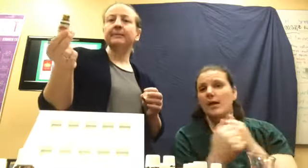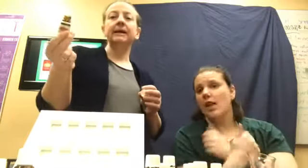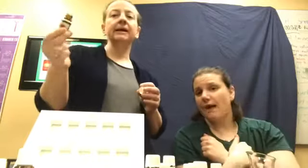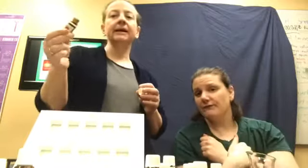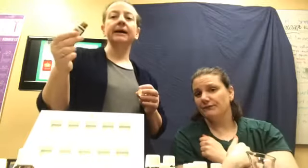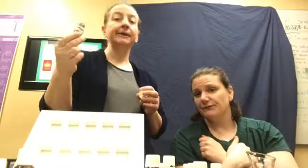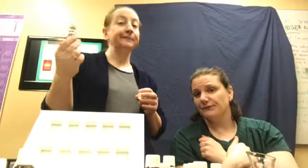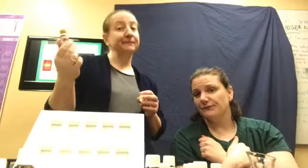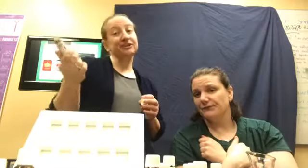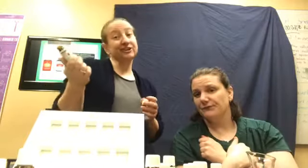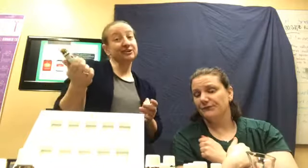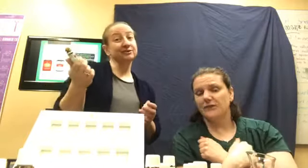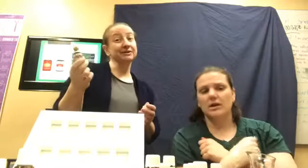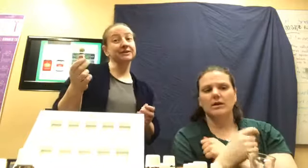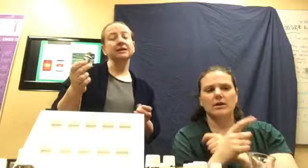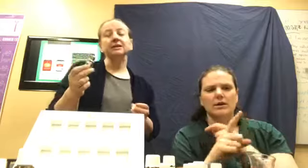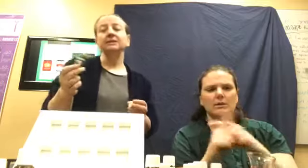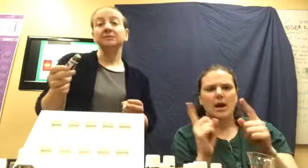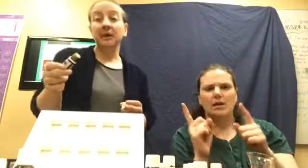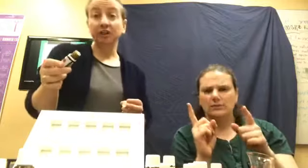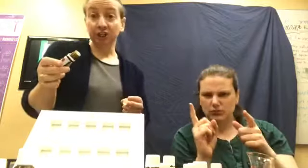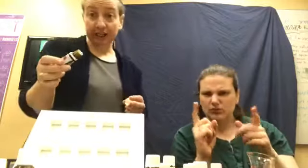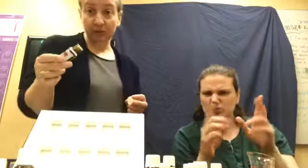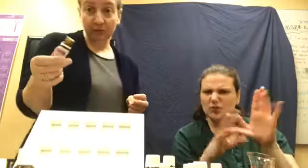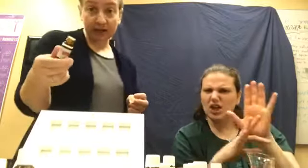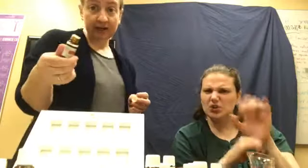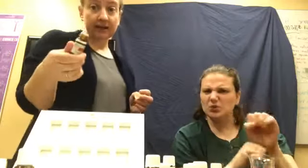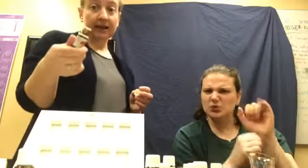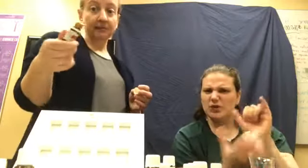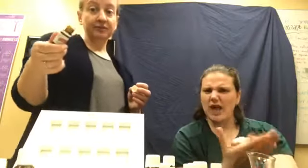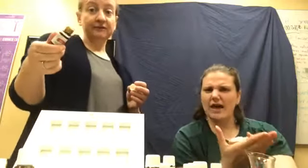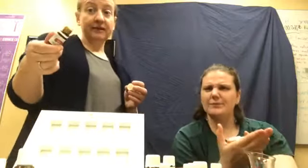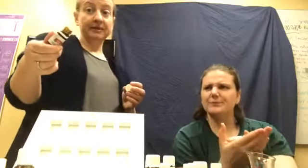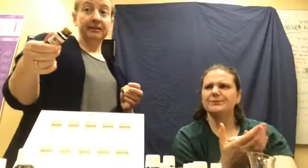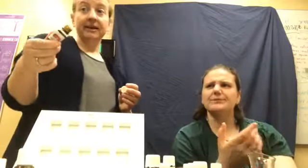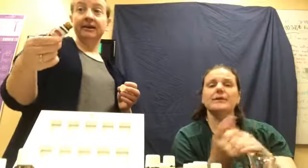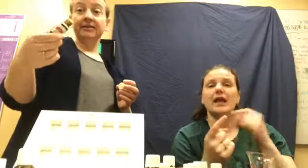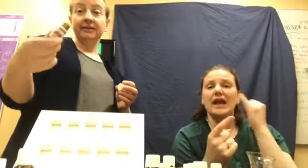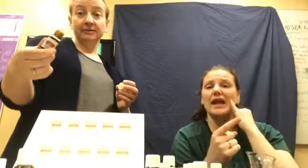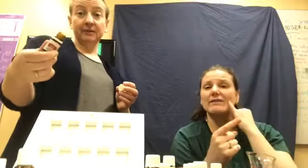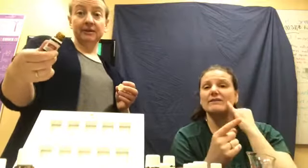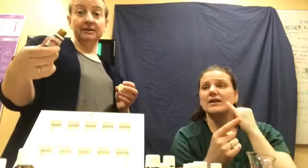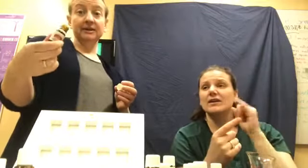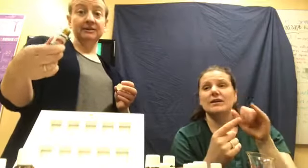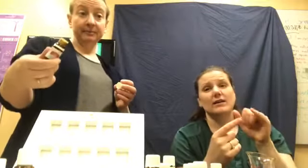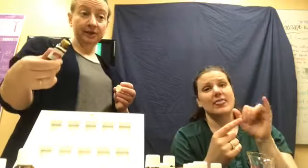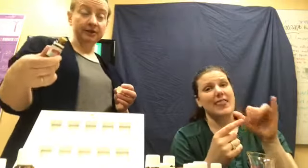but, um, you get used to it, especially when it helps your family. Like this one has helped ours.